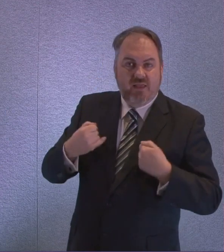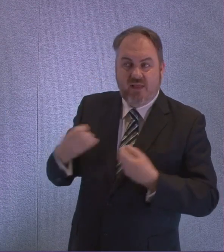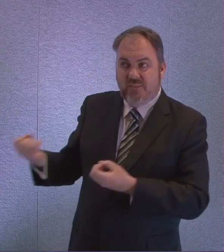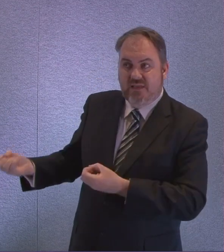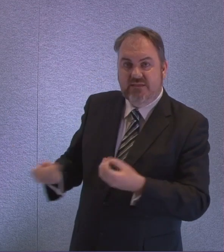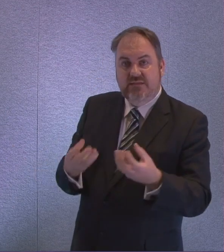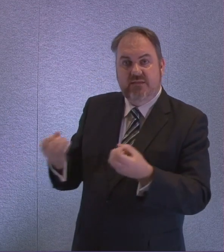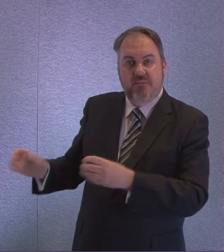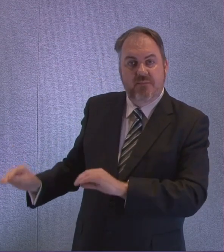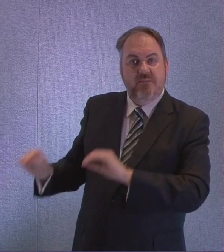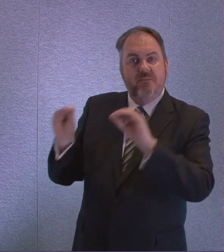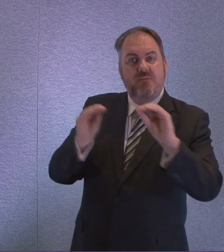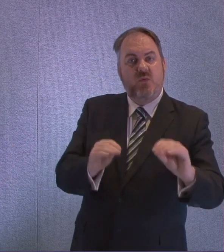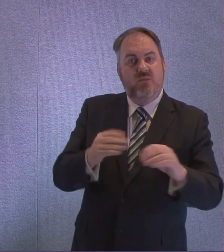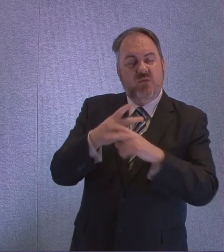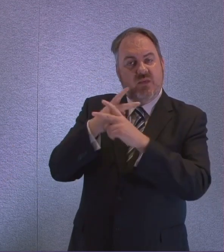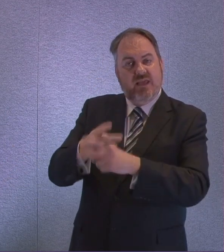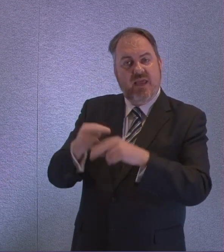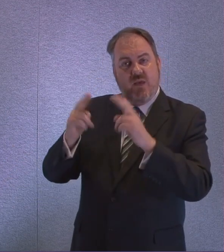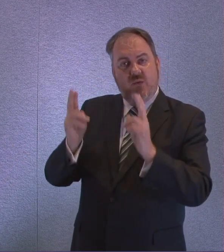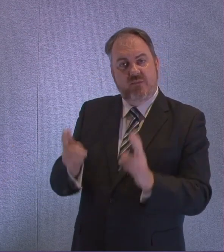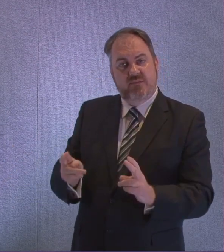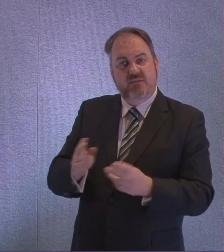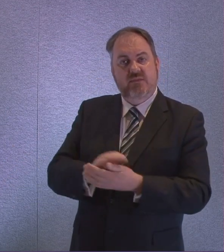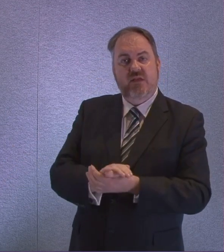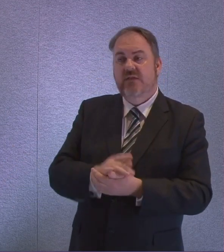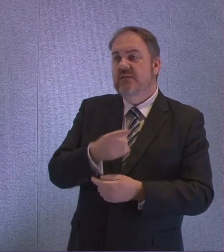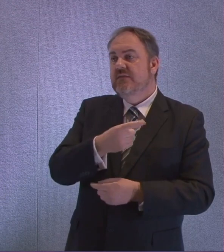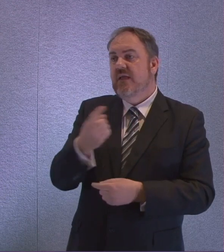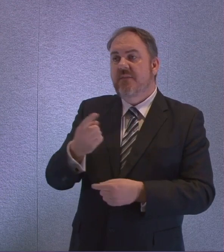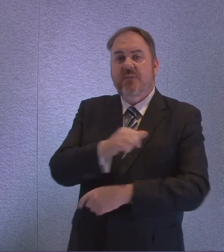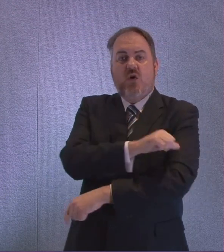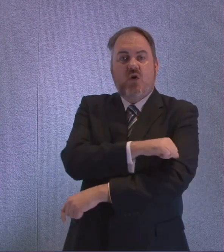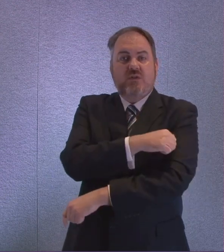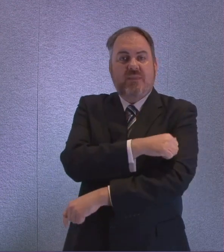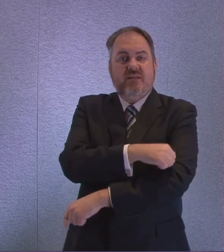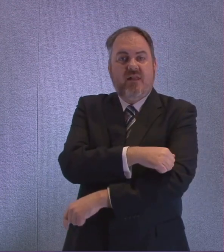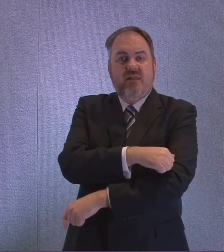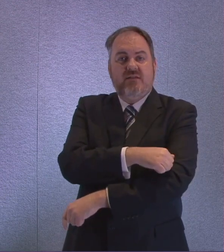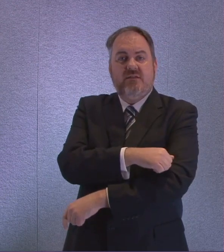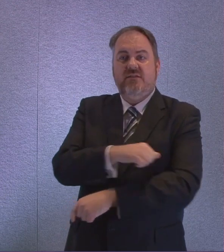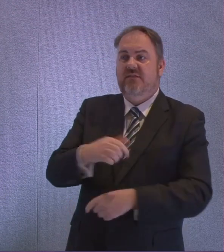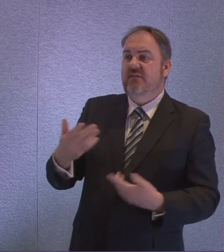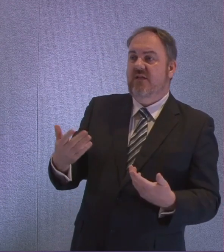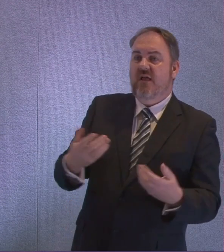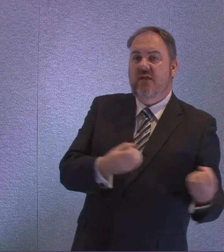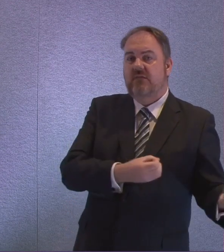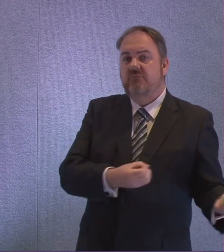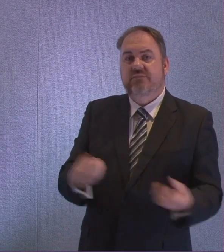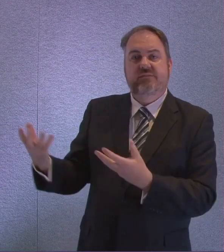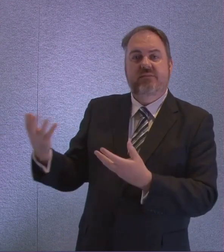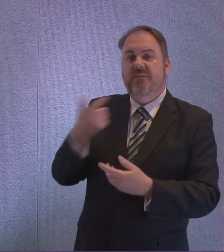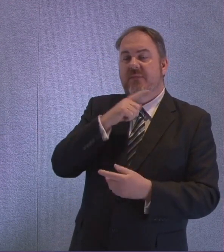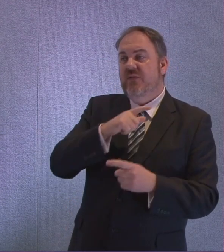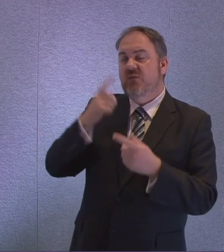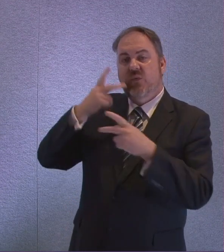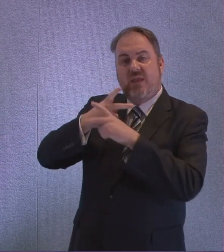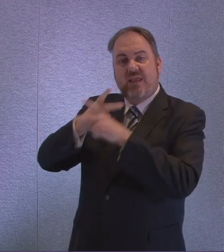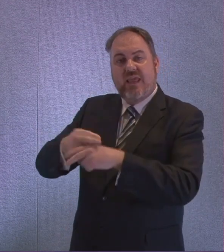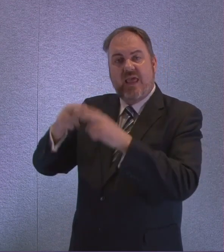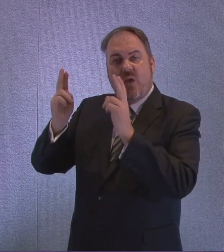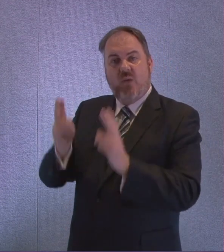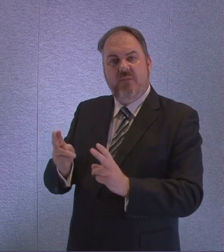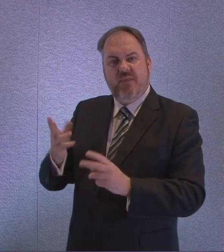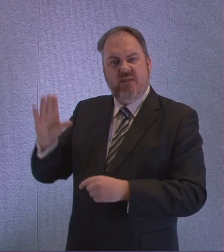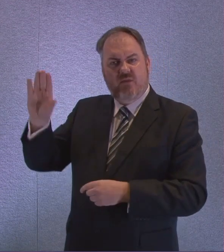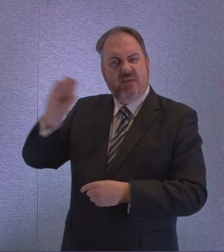to admit new residents from the hospital without the necessary information to determine whether they are free from